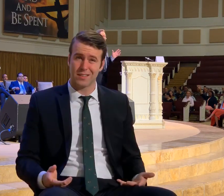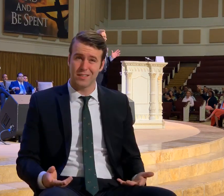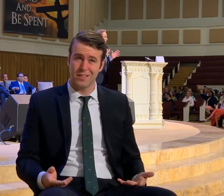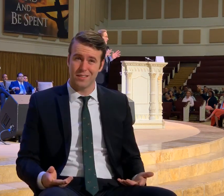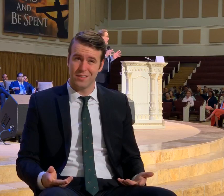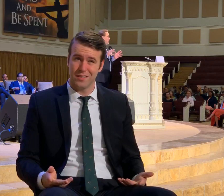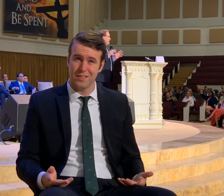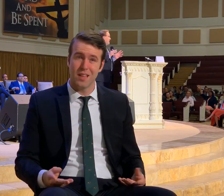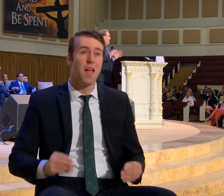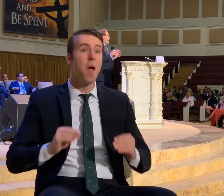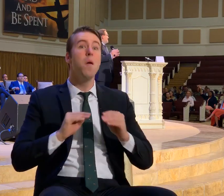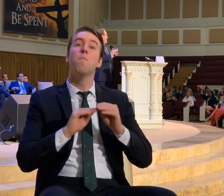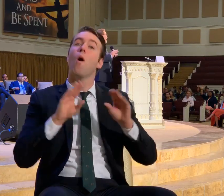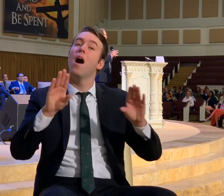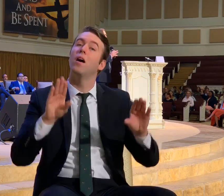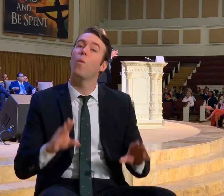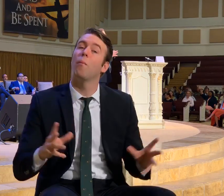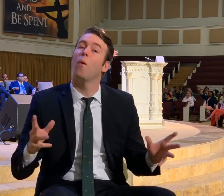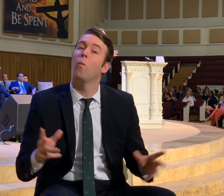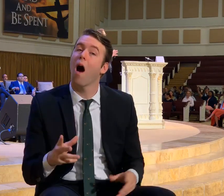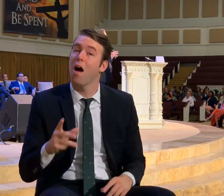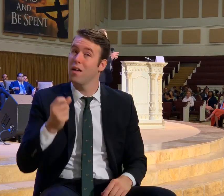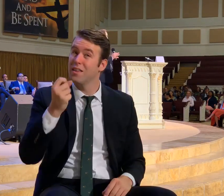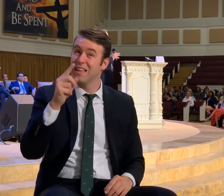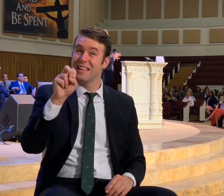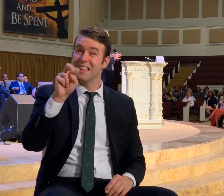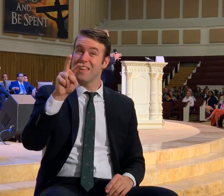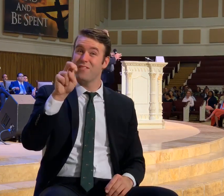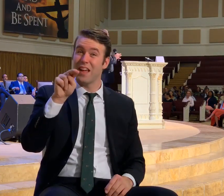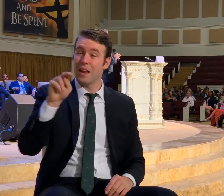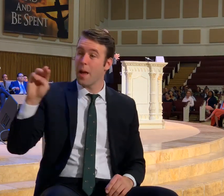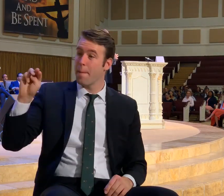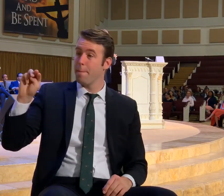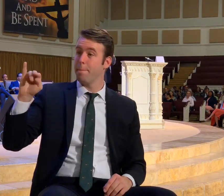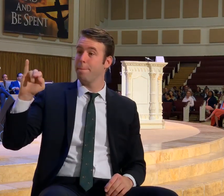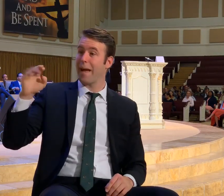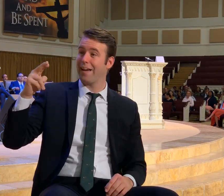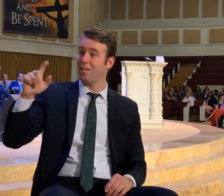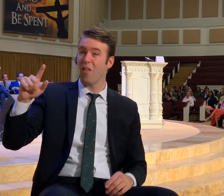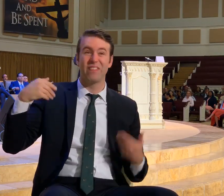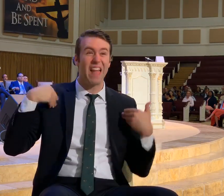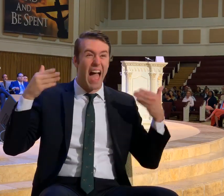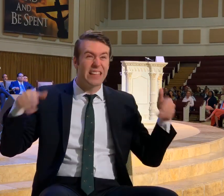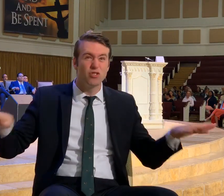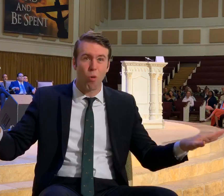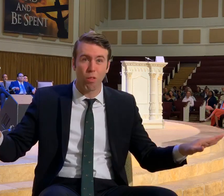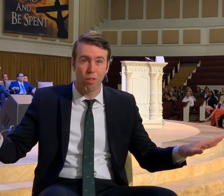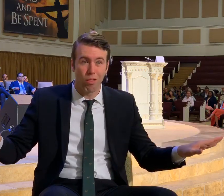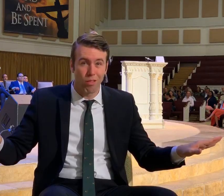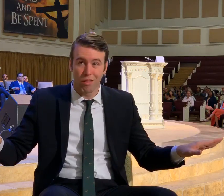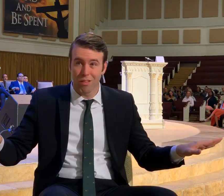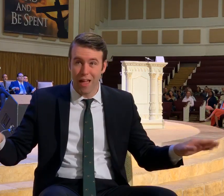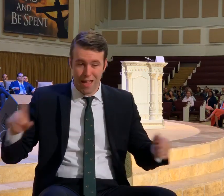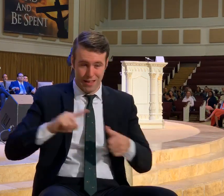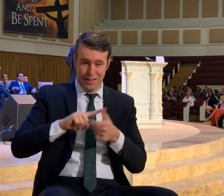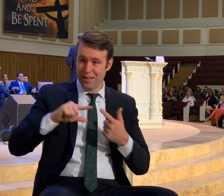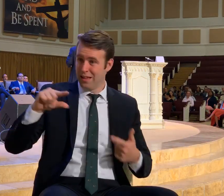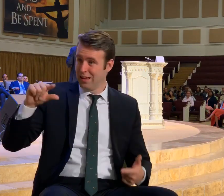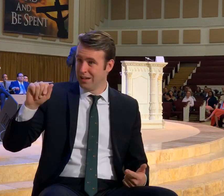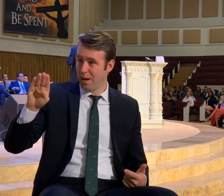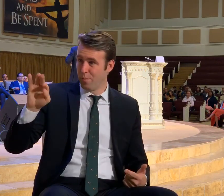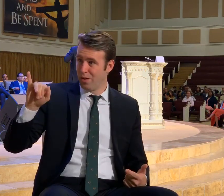more incredible. Is even Michael. The Archangel. And Gabriel.